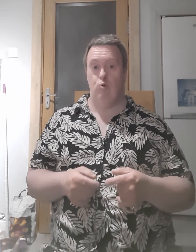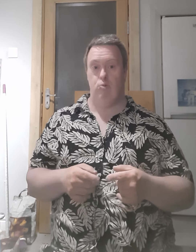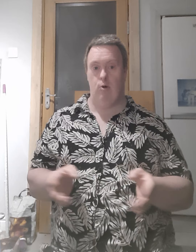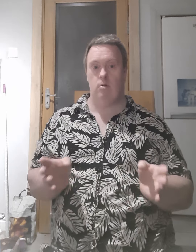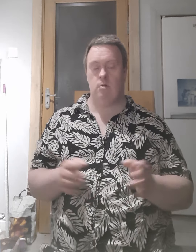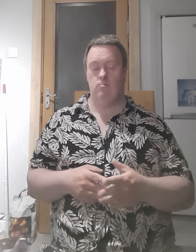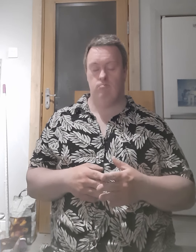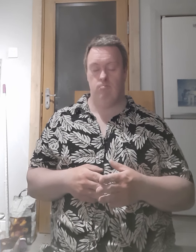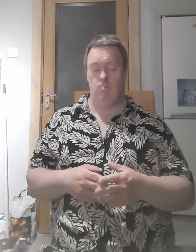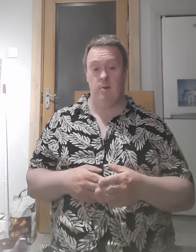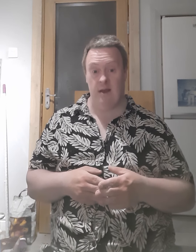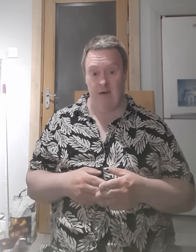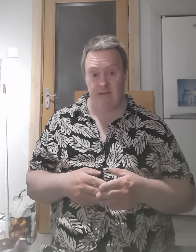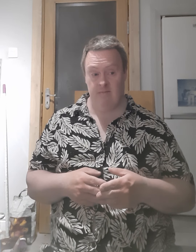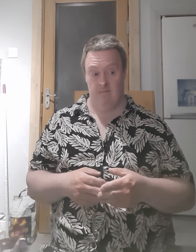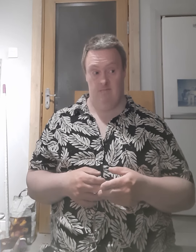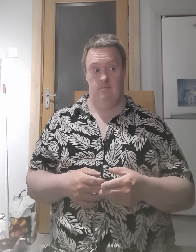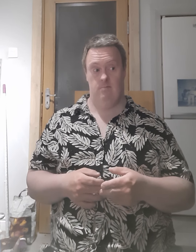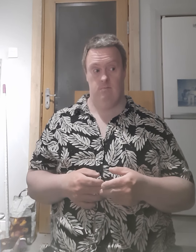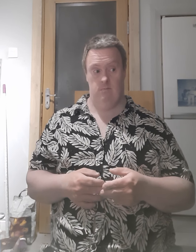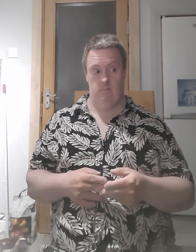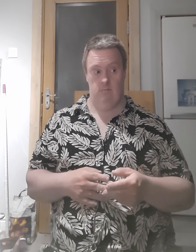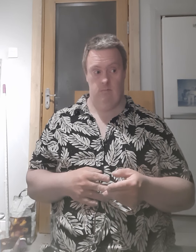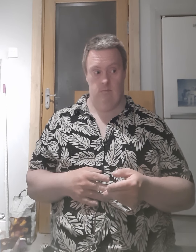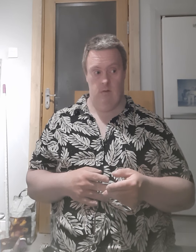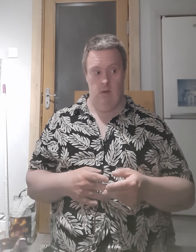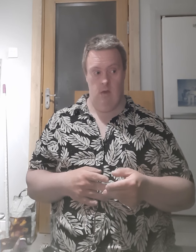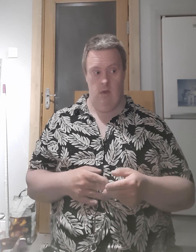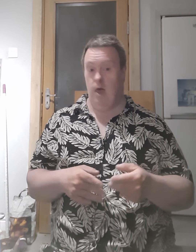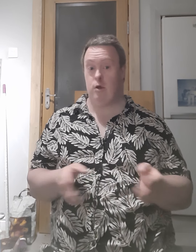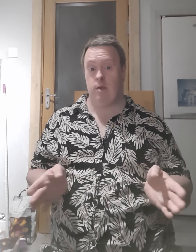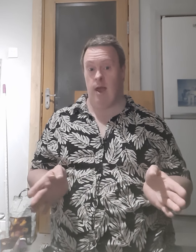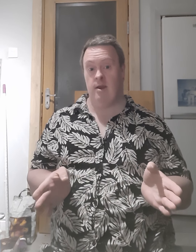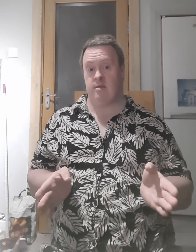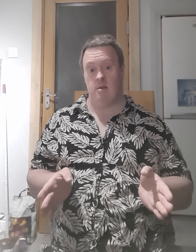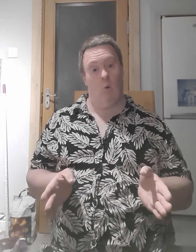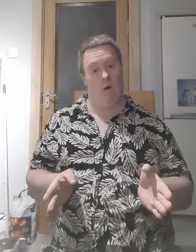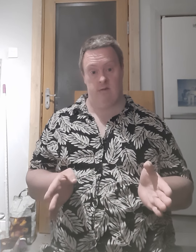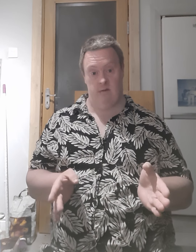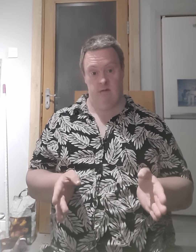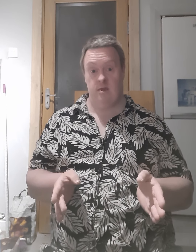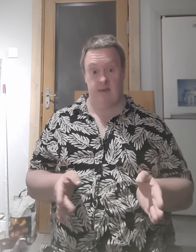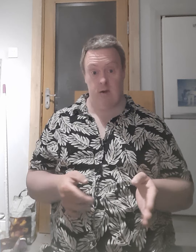real number 11 I could do anything I want to do